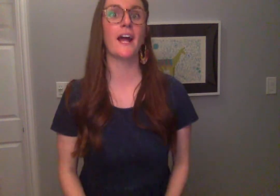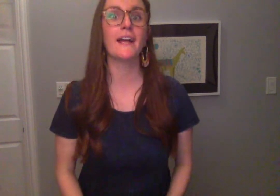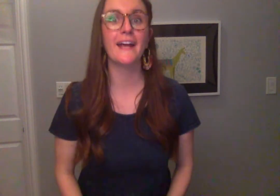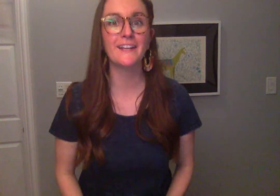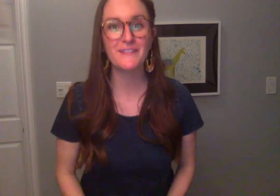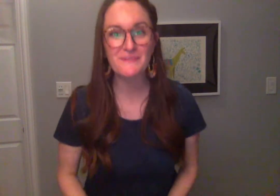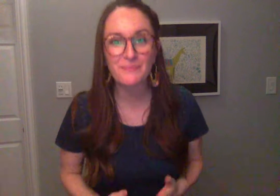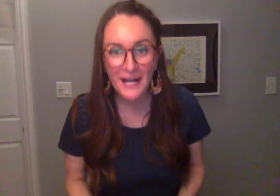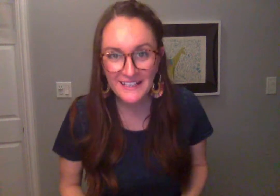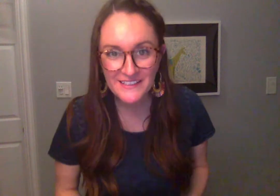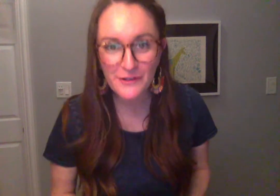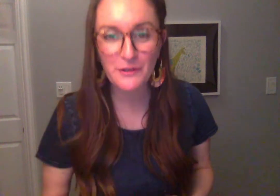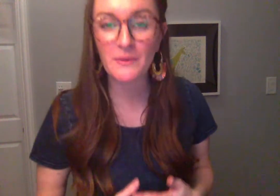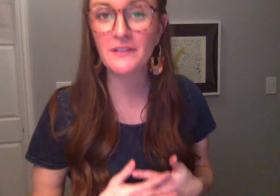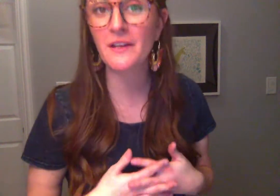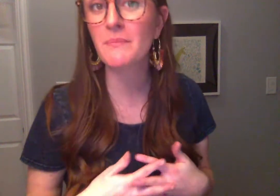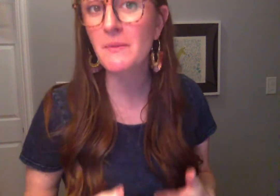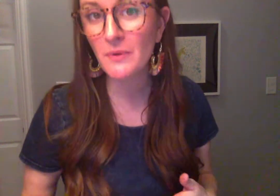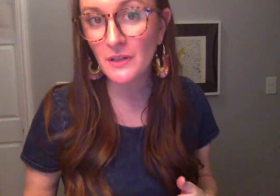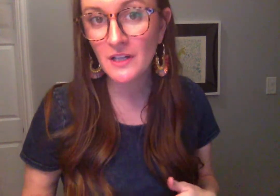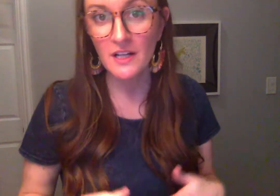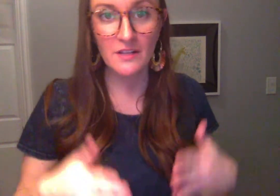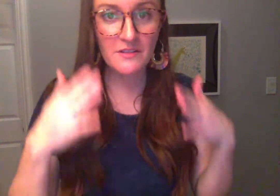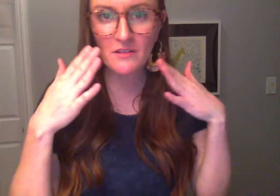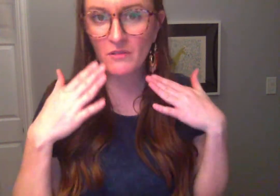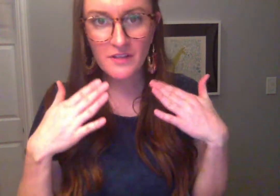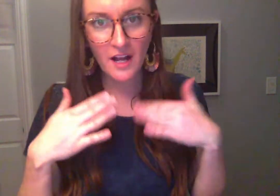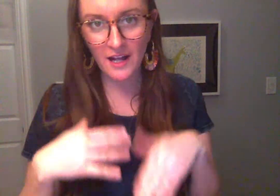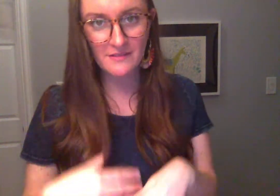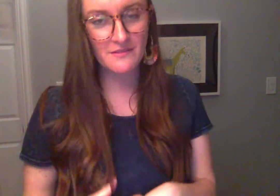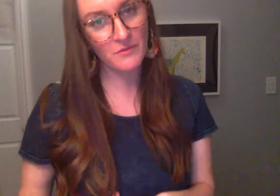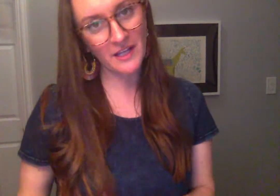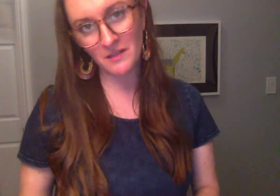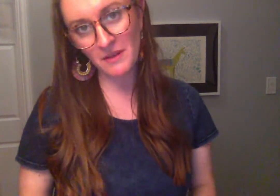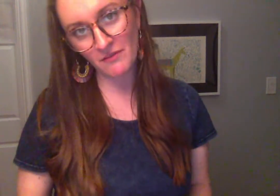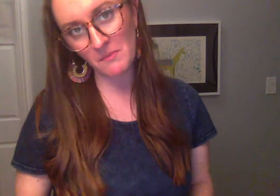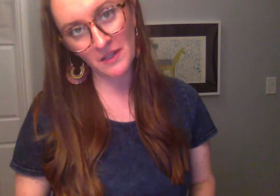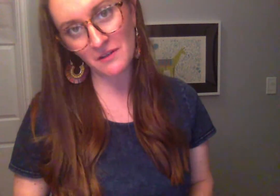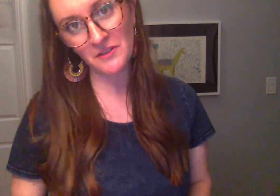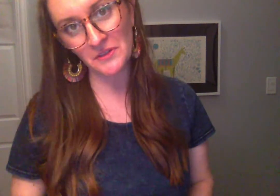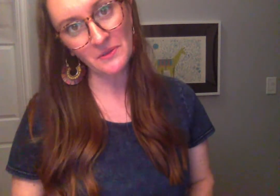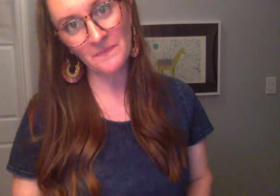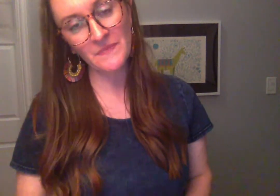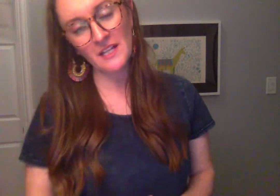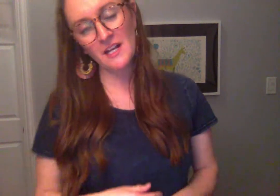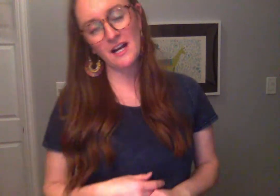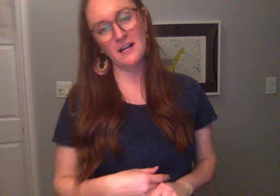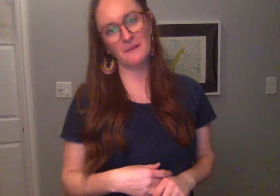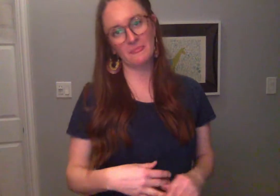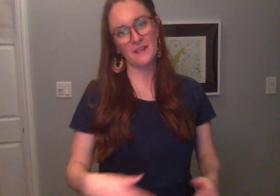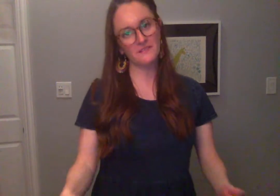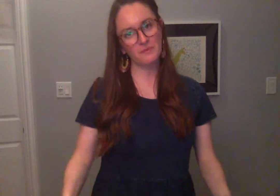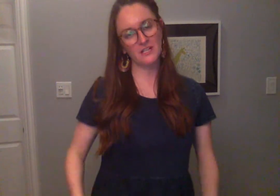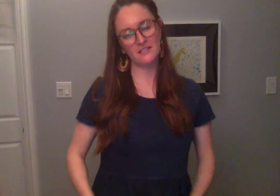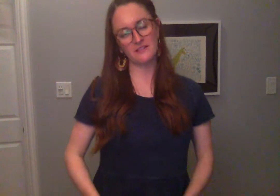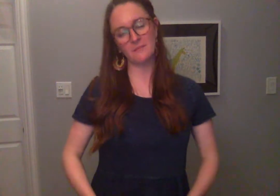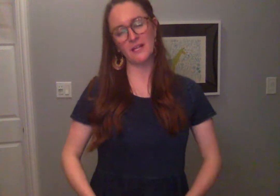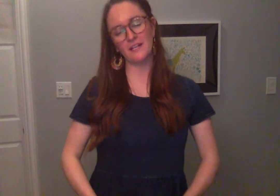again, if it's bright or if you're around a lot of people, just close your eyes. It's only going to be for a minute or two. So put your hands on your belly.